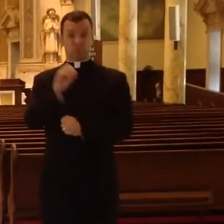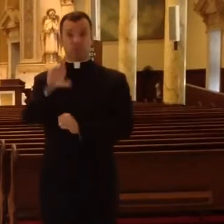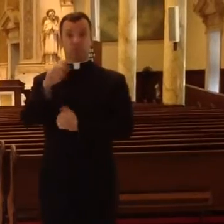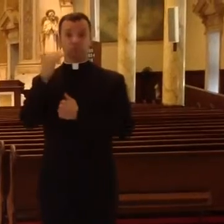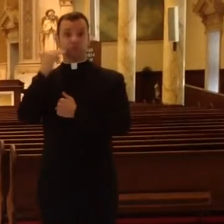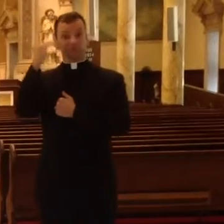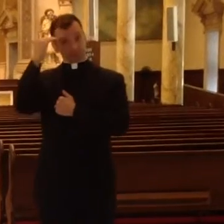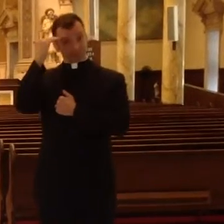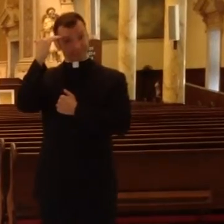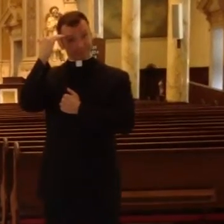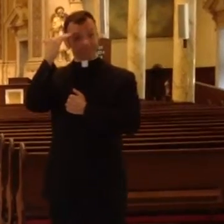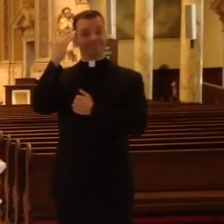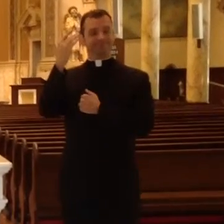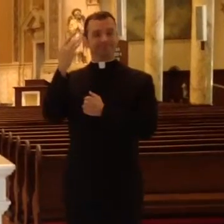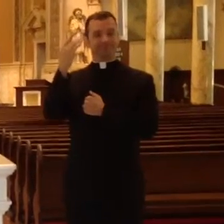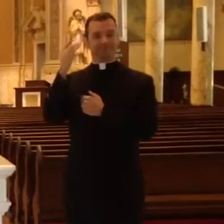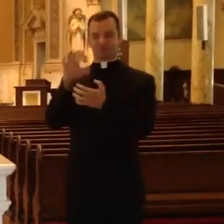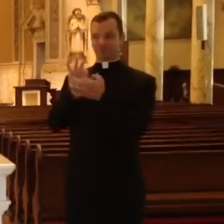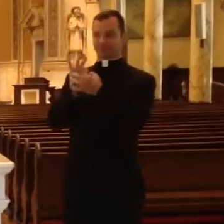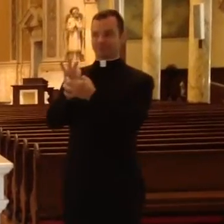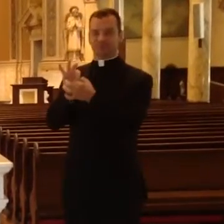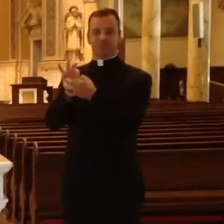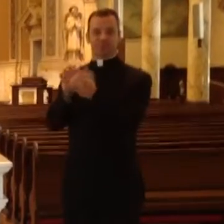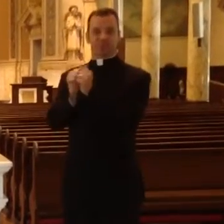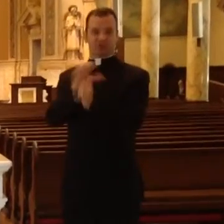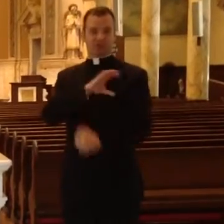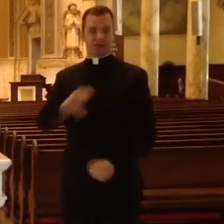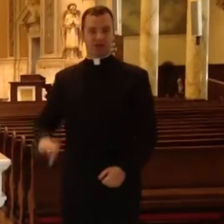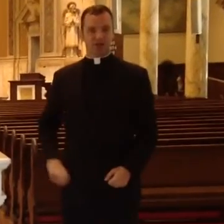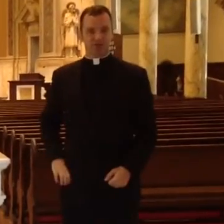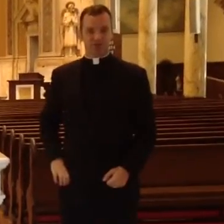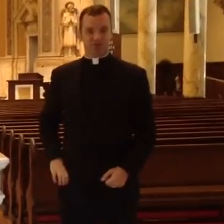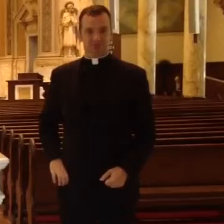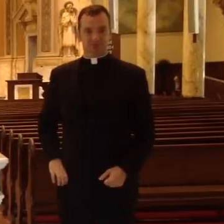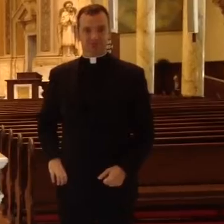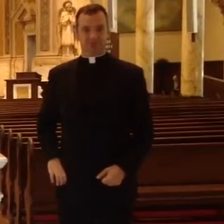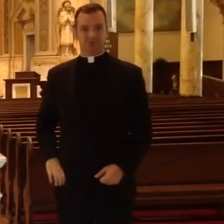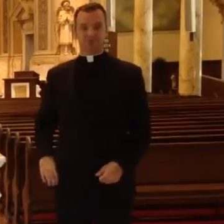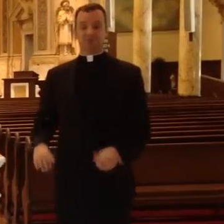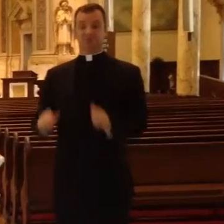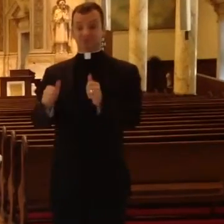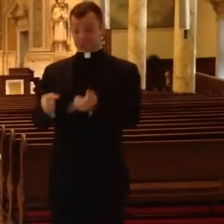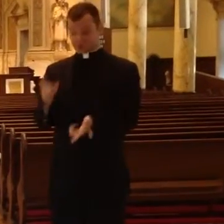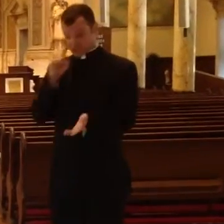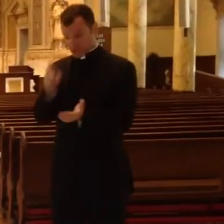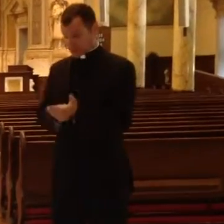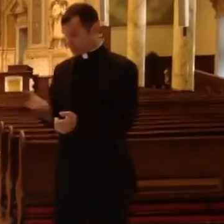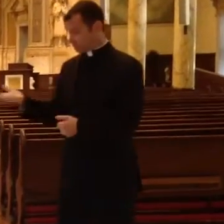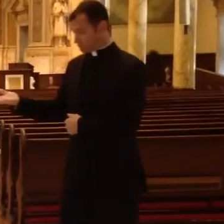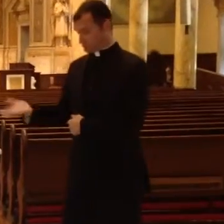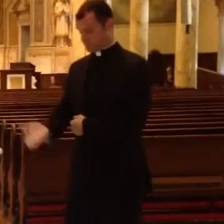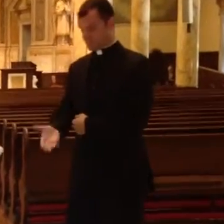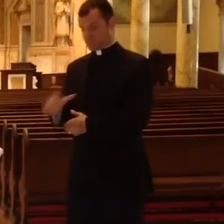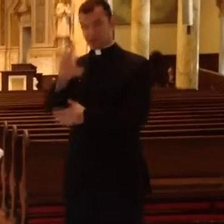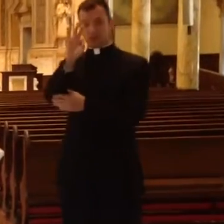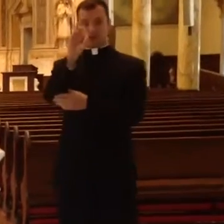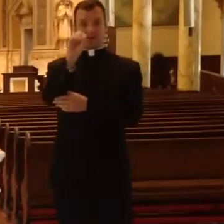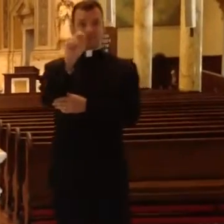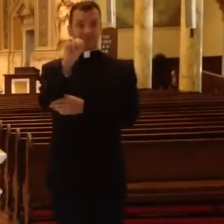The Sacrament of Baptism happens when an infant or adult enters into relationship with Christ. You'll notice here